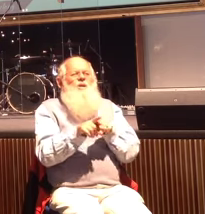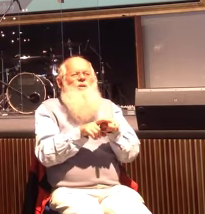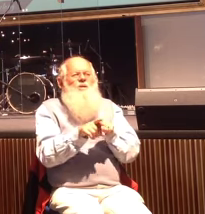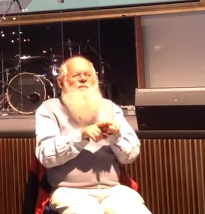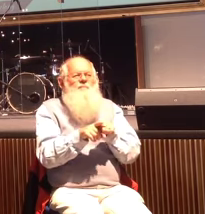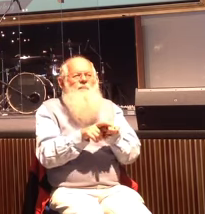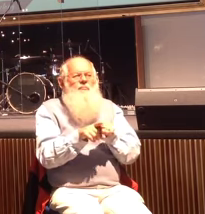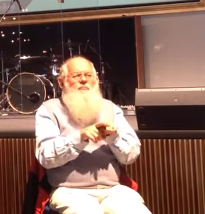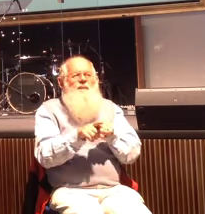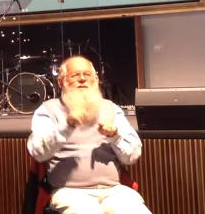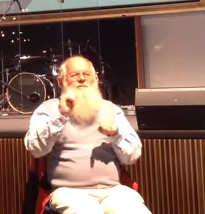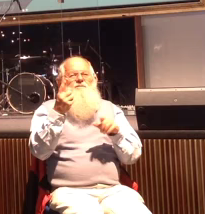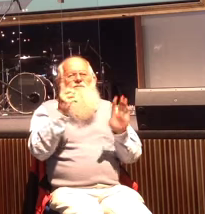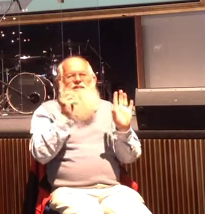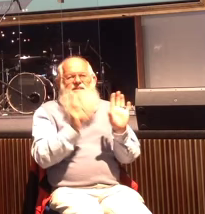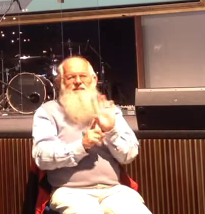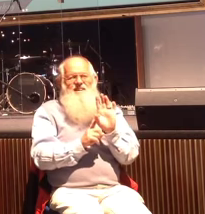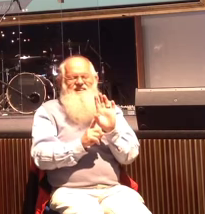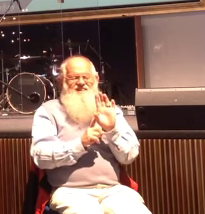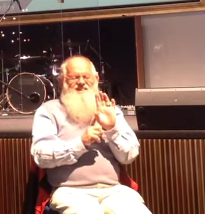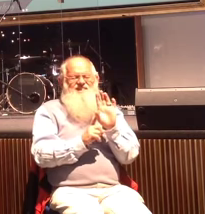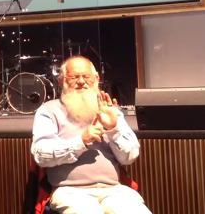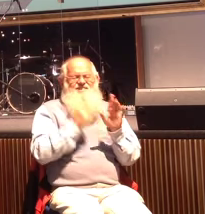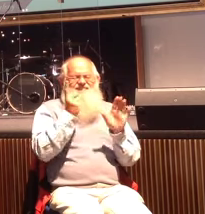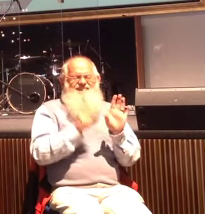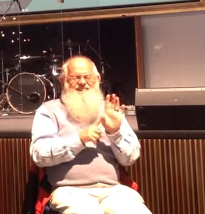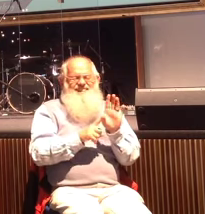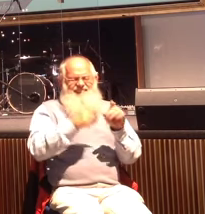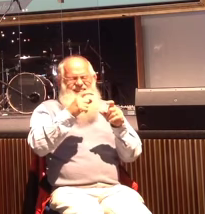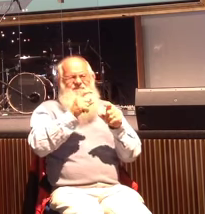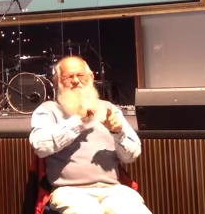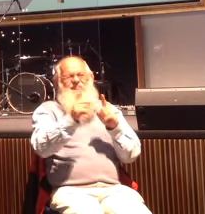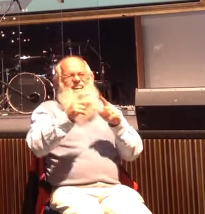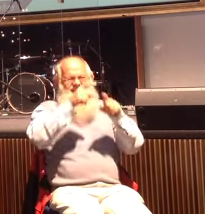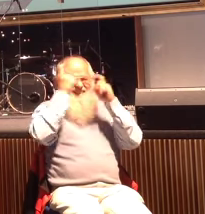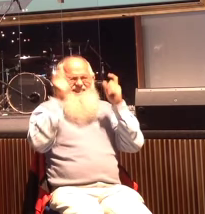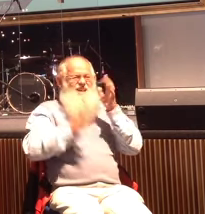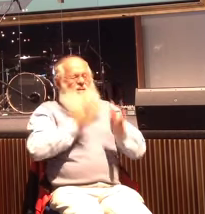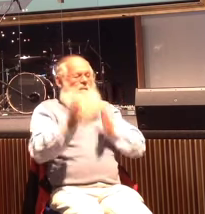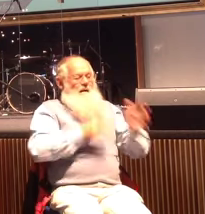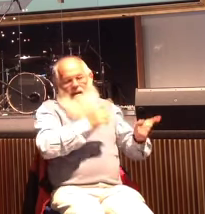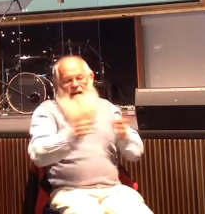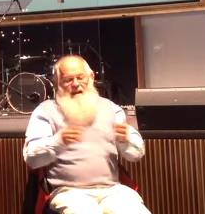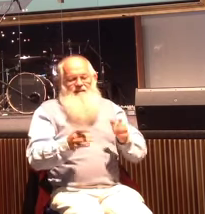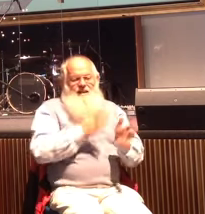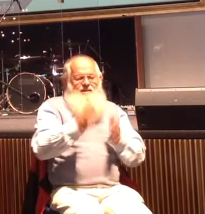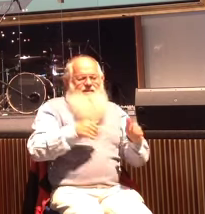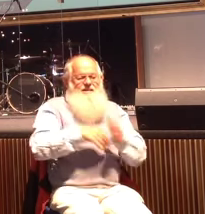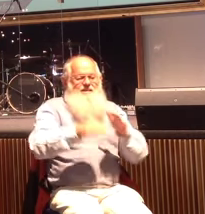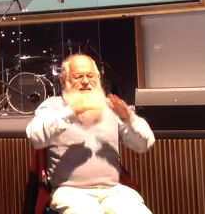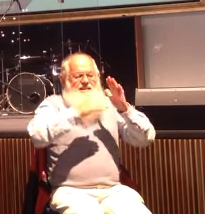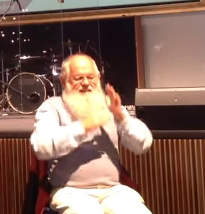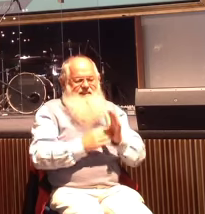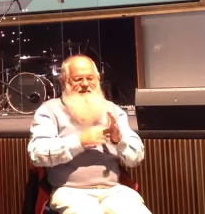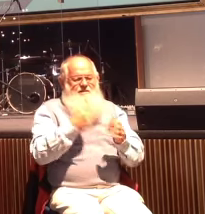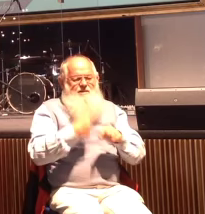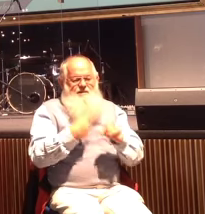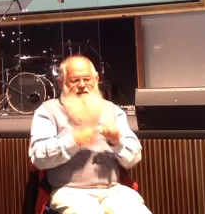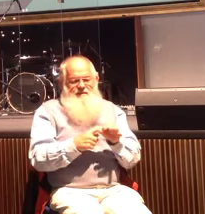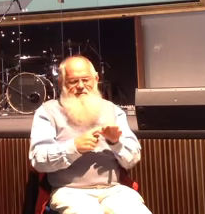running and trying to stay alive. And I run in there, and I sit him up really quickly, and